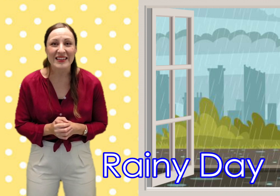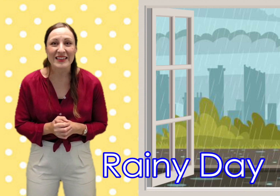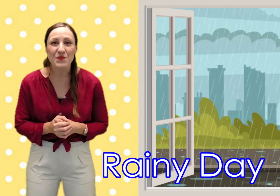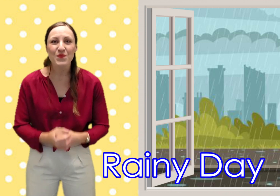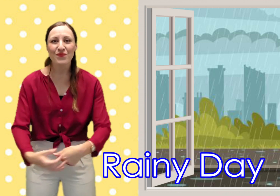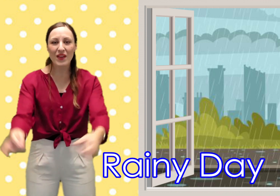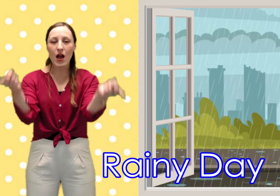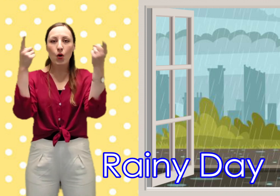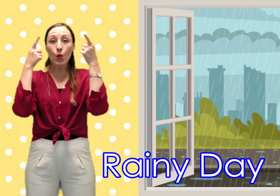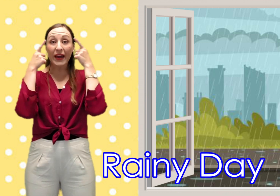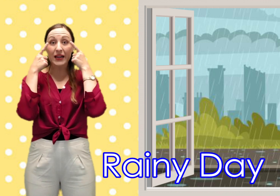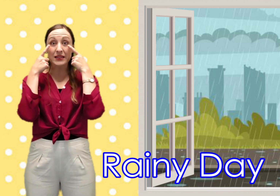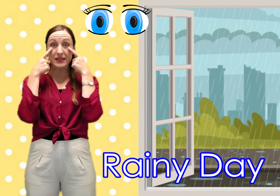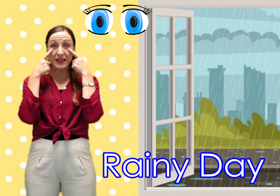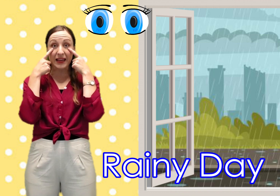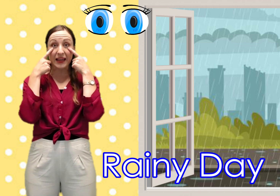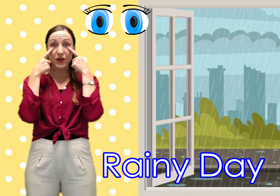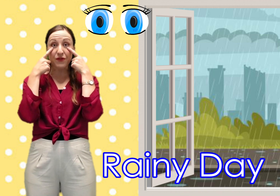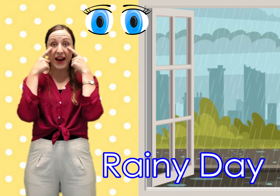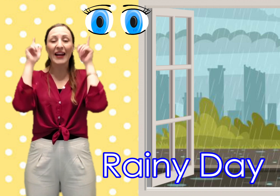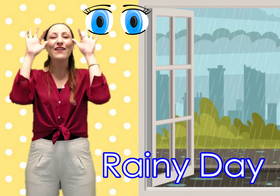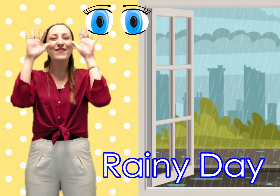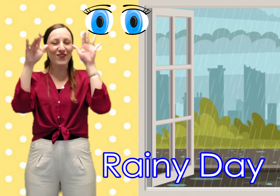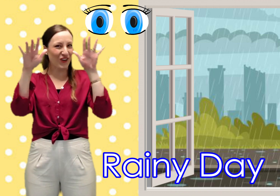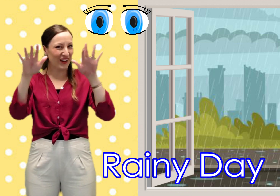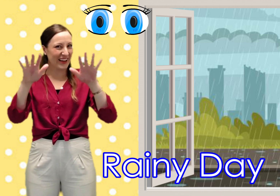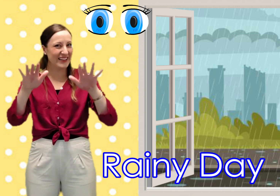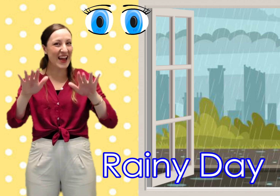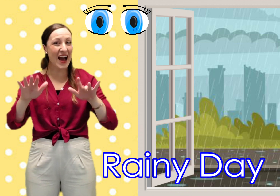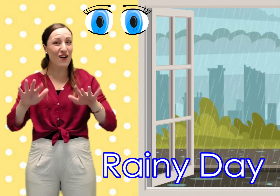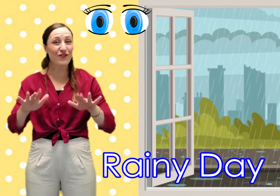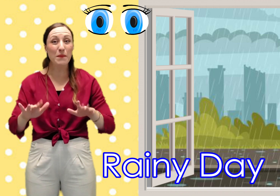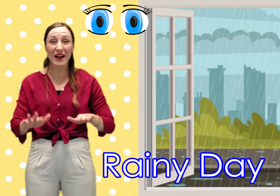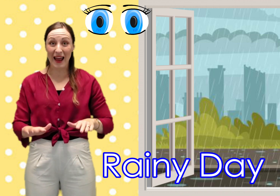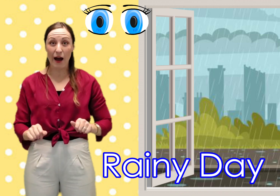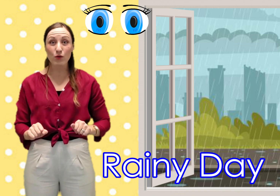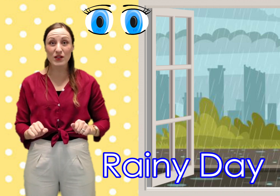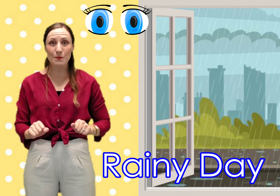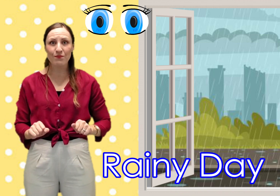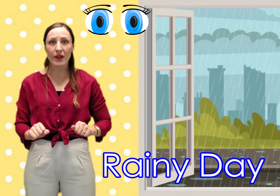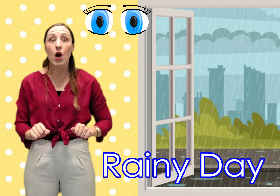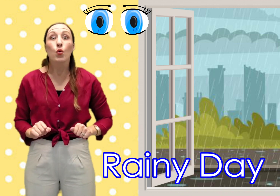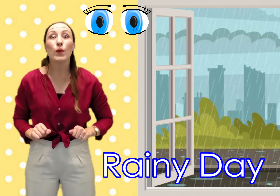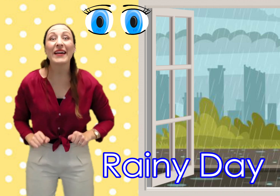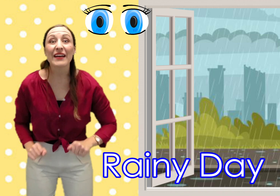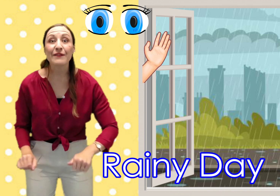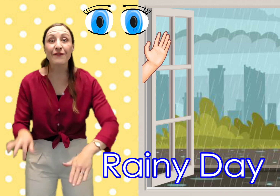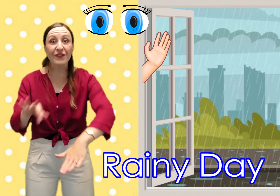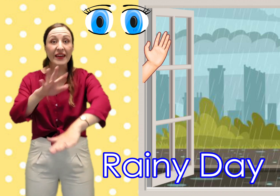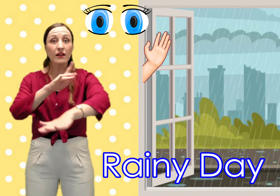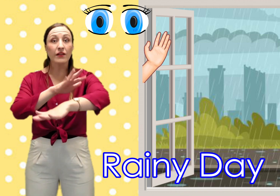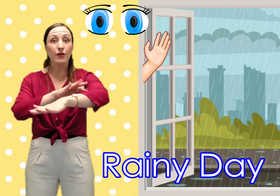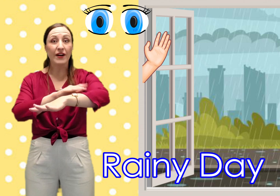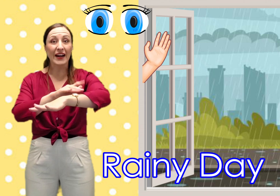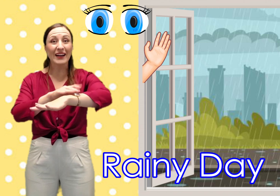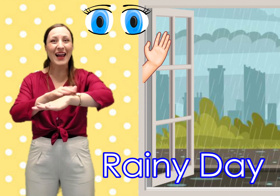we can see the rain falling down from the clouds we can feel the rain